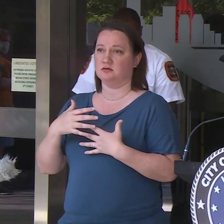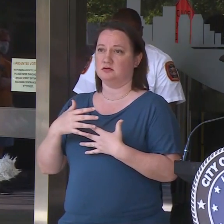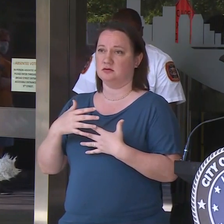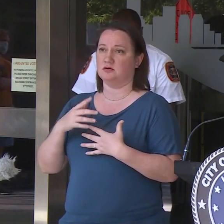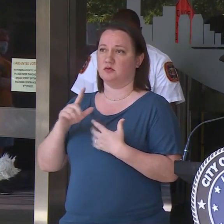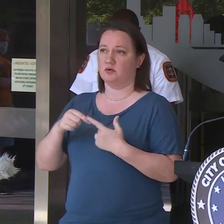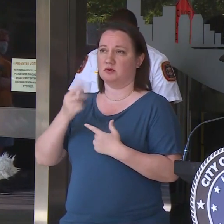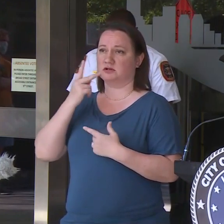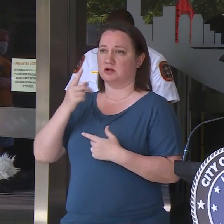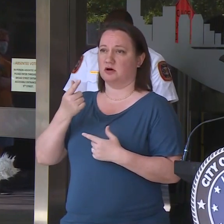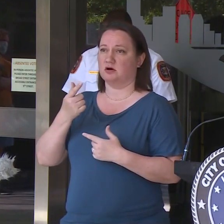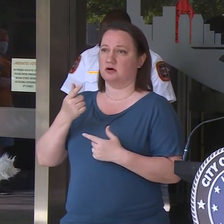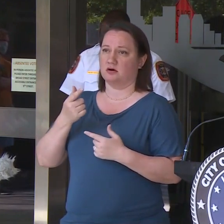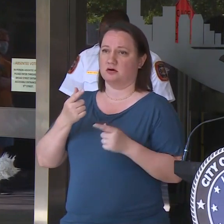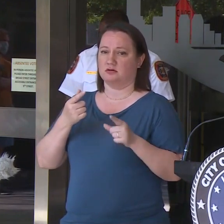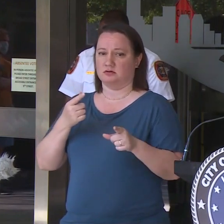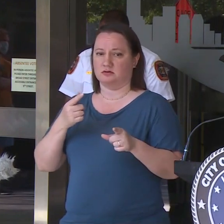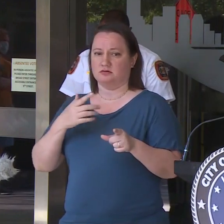on George Floyd's neck.